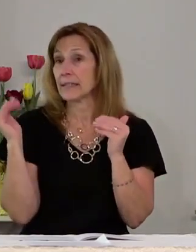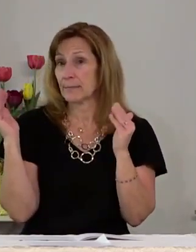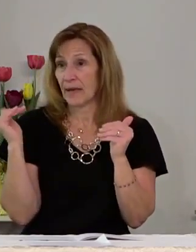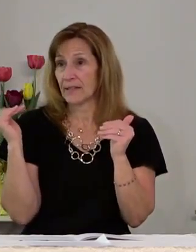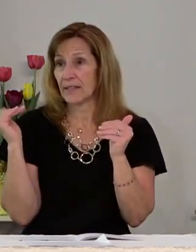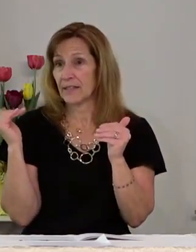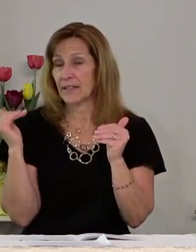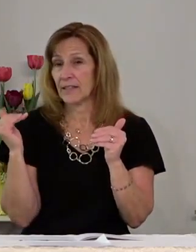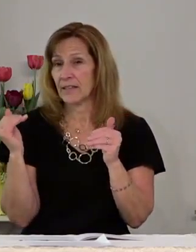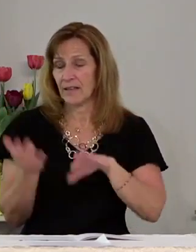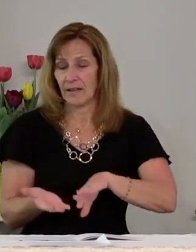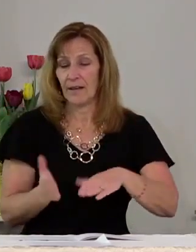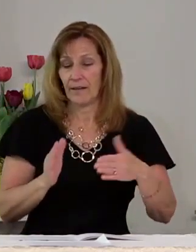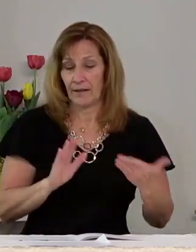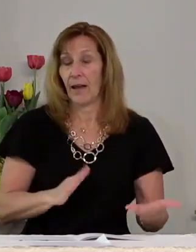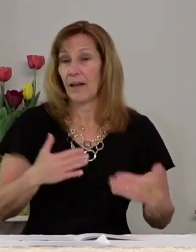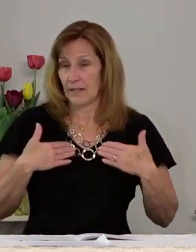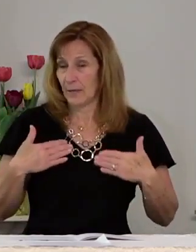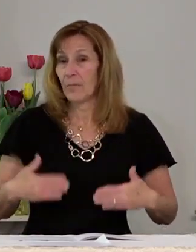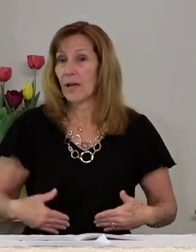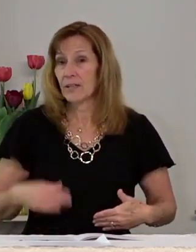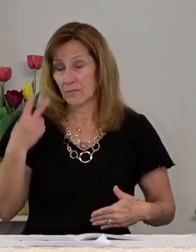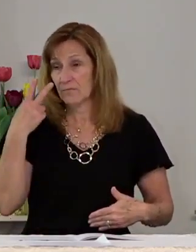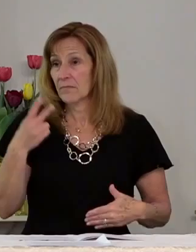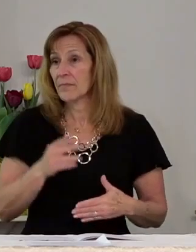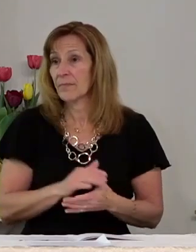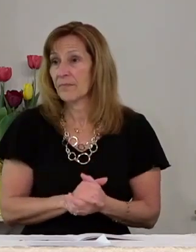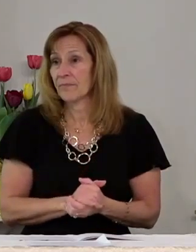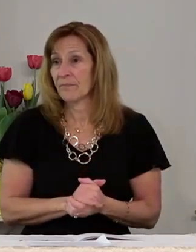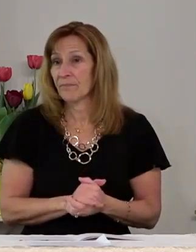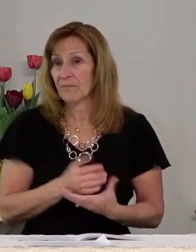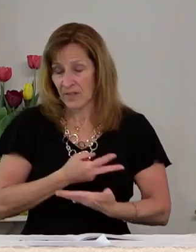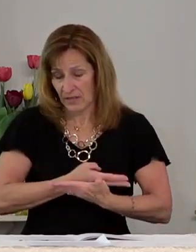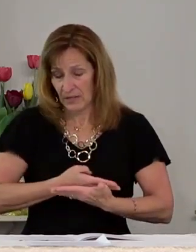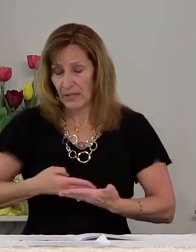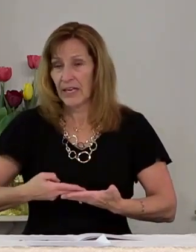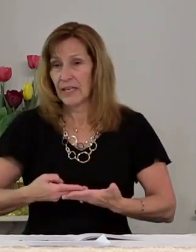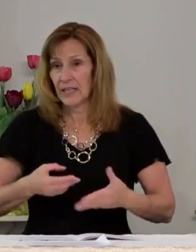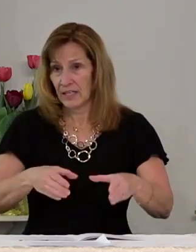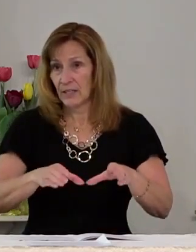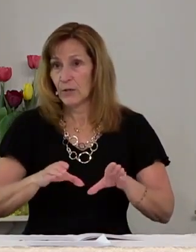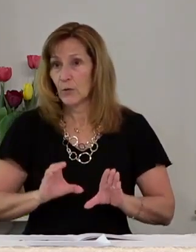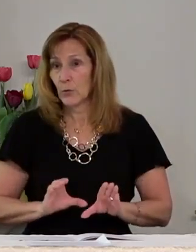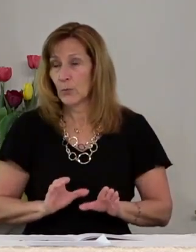a dead body laid in a tomb.